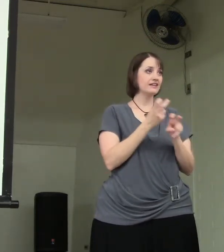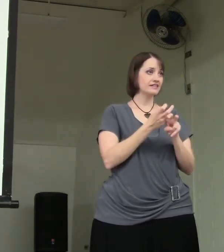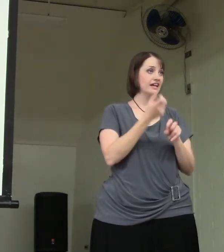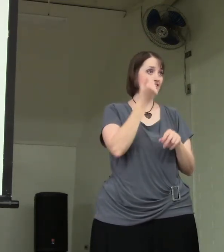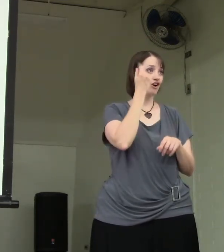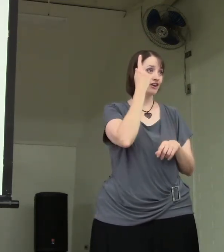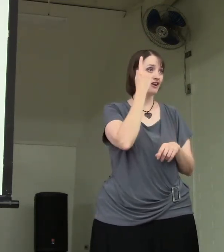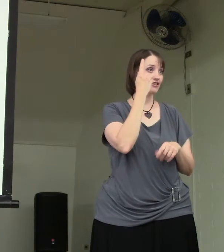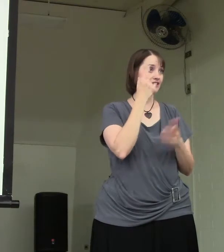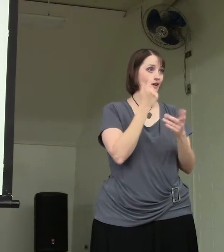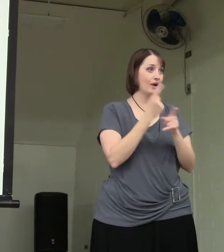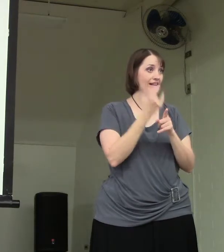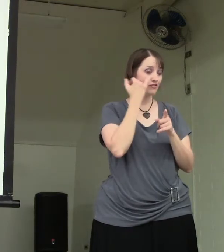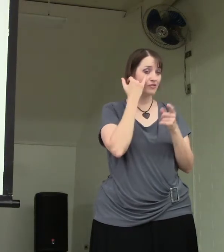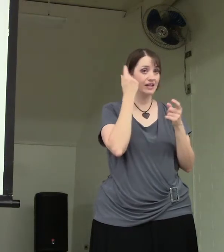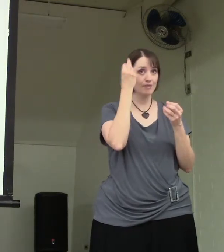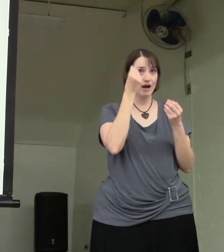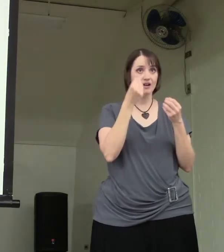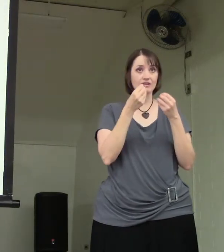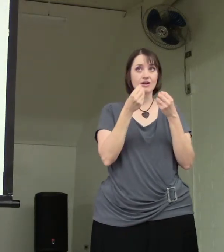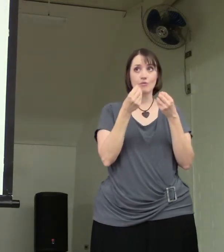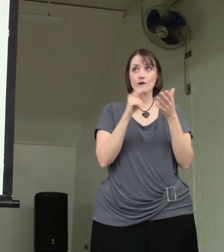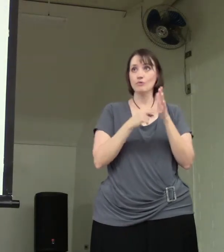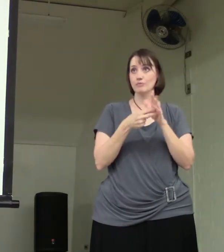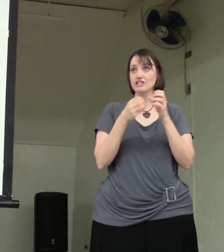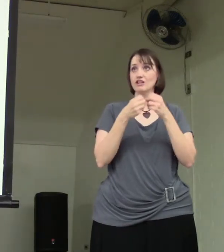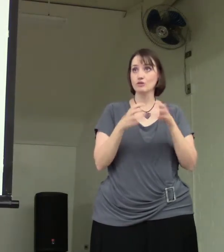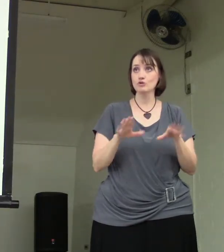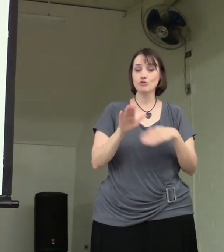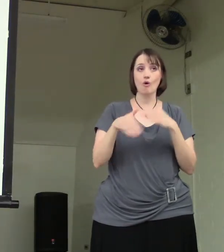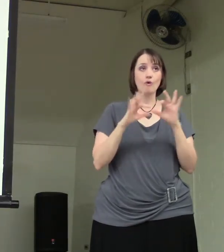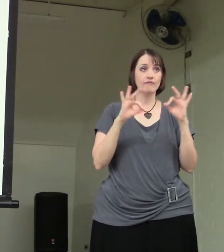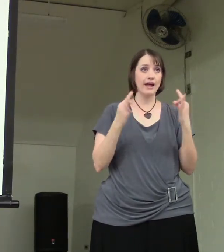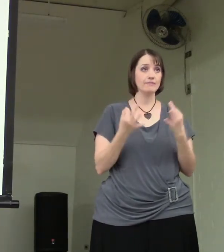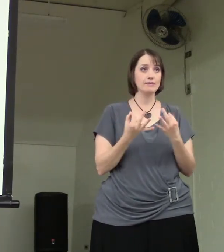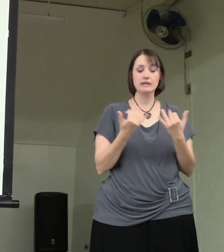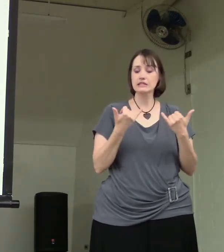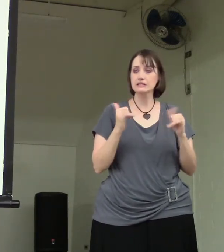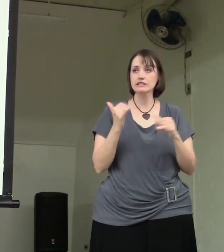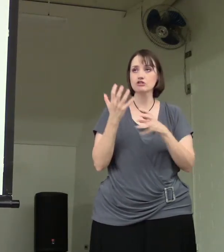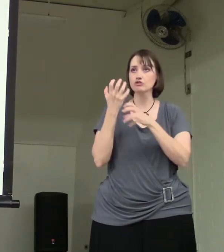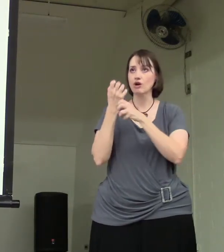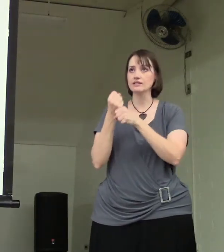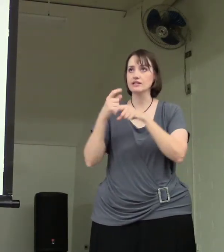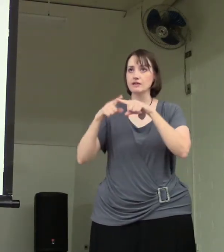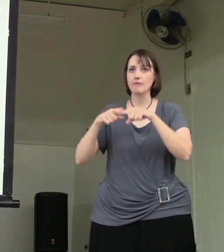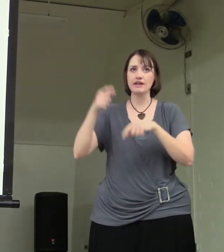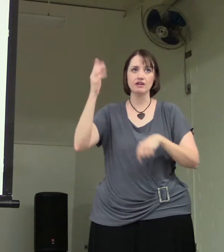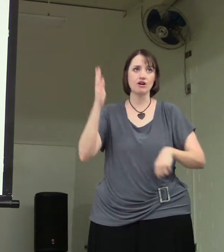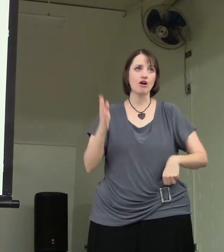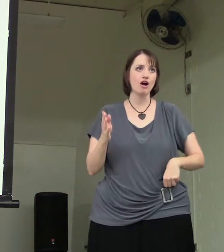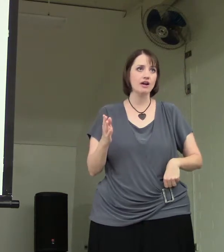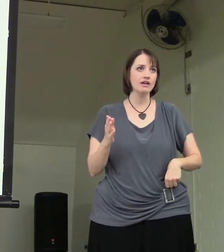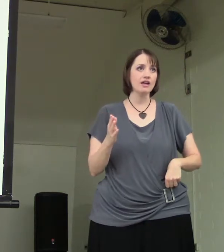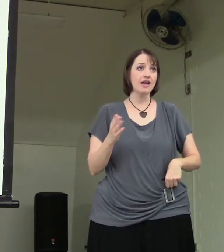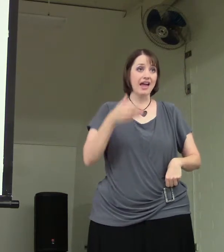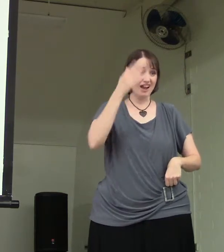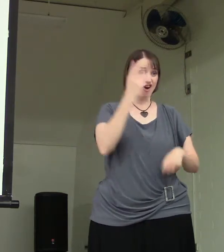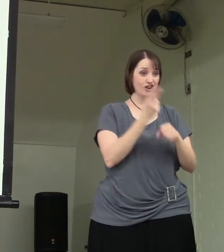That's hard to understand, right? If you think about what it would mean to lose your whole family. But he's still trusted and dependent on God. And God